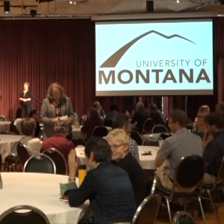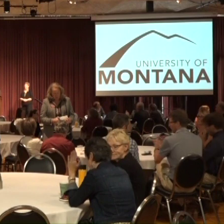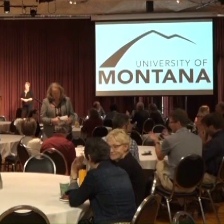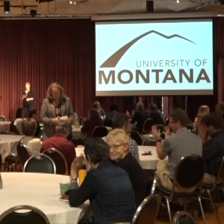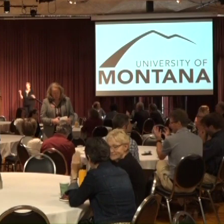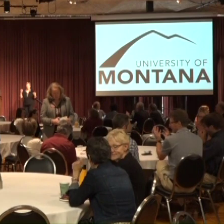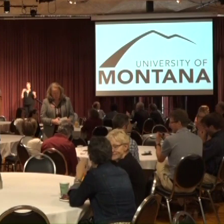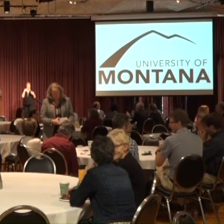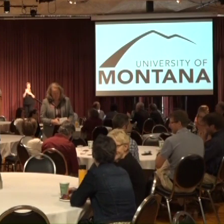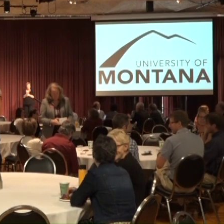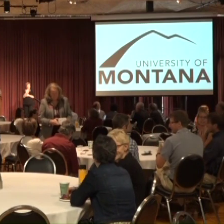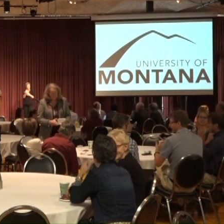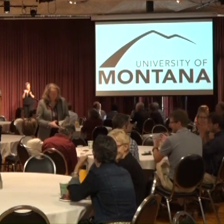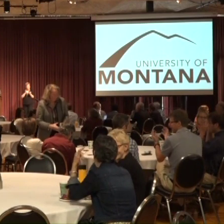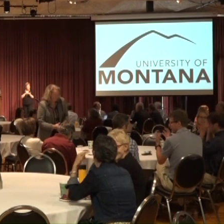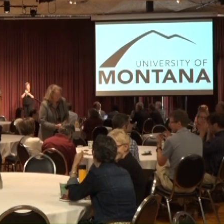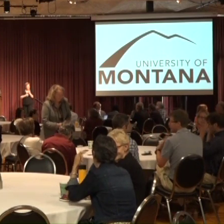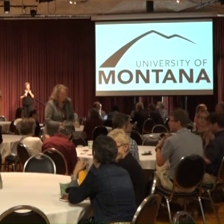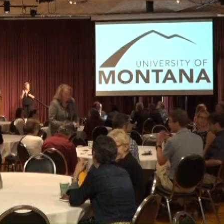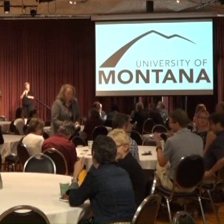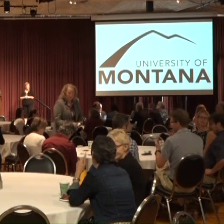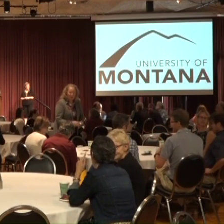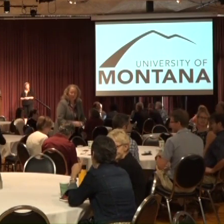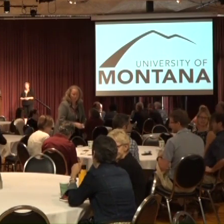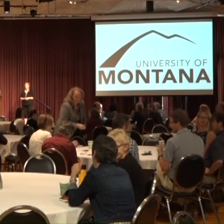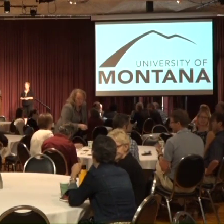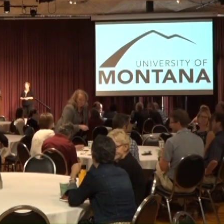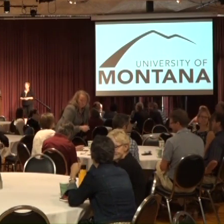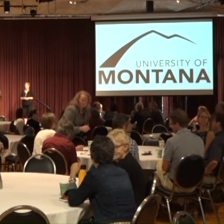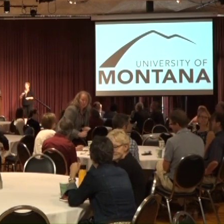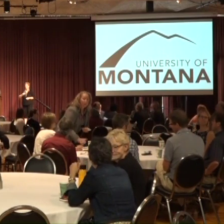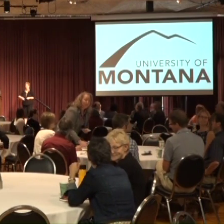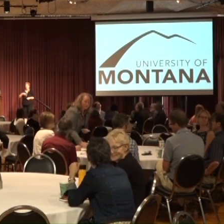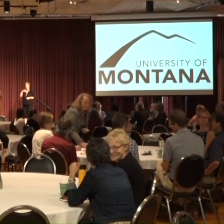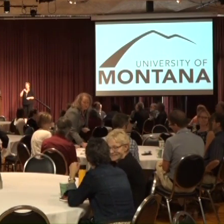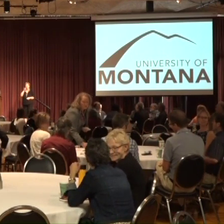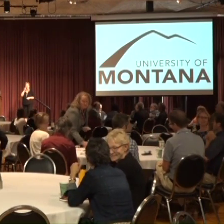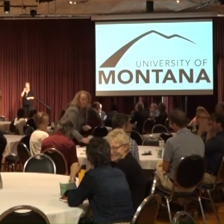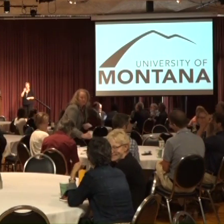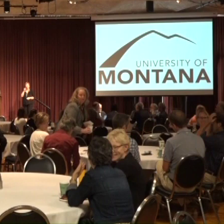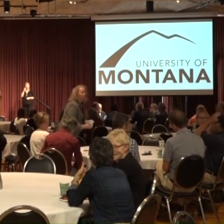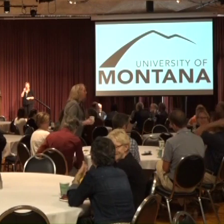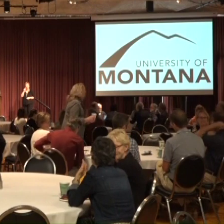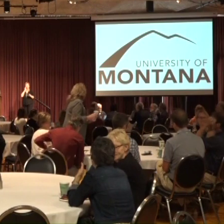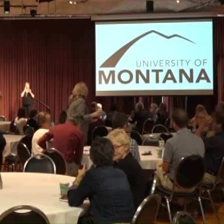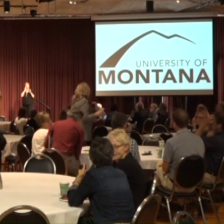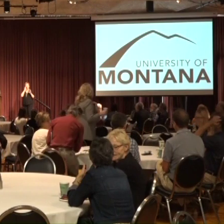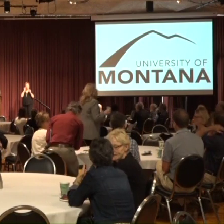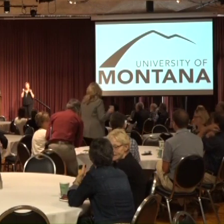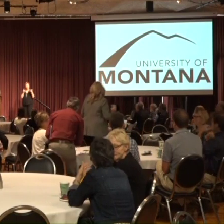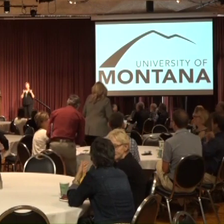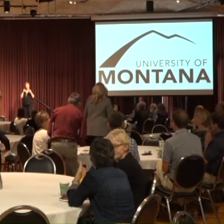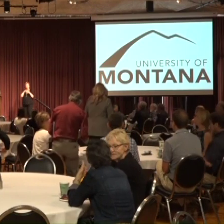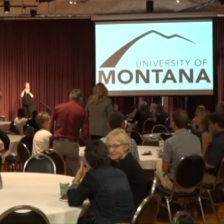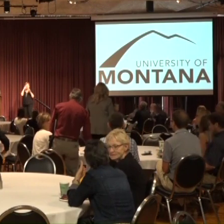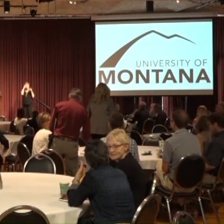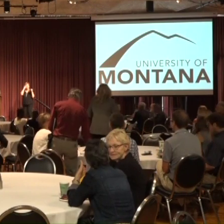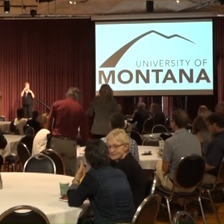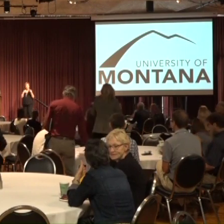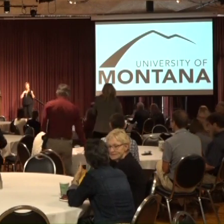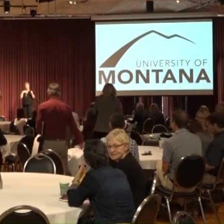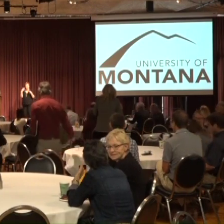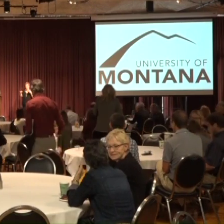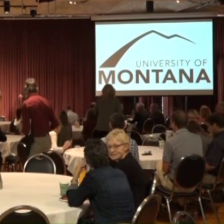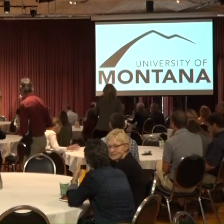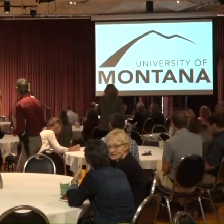well good morning once again everyone I'm Paula short communications director in the president's office I'd like to welcome you